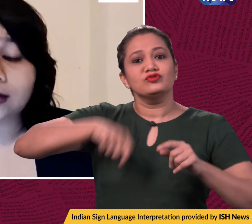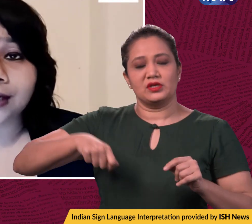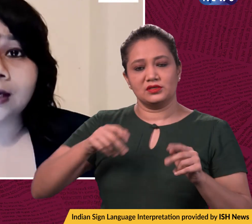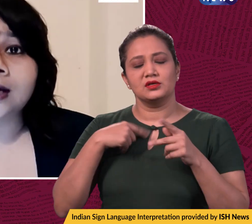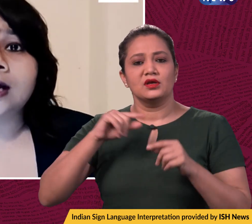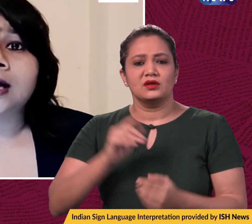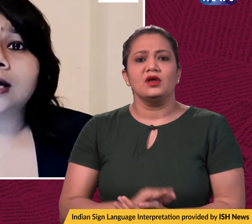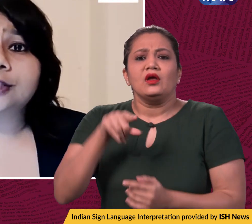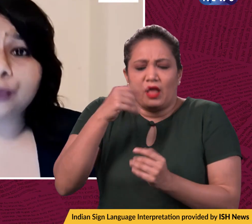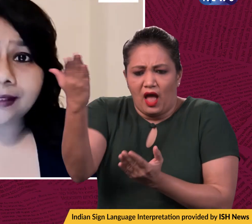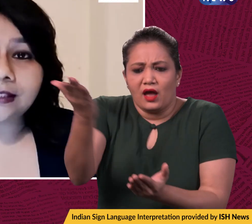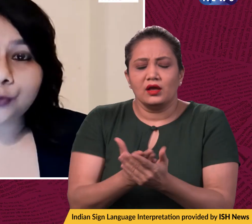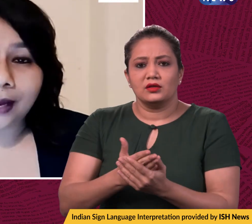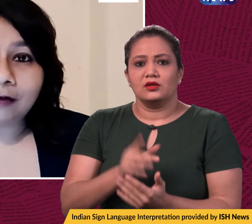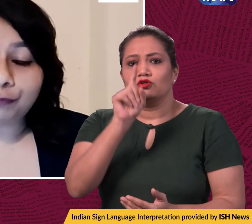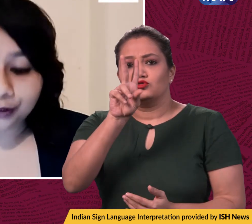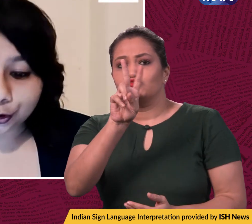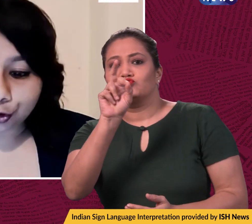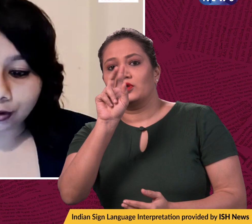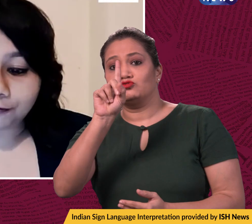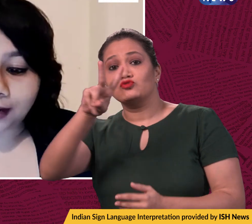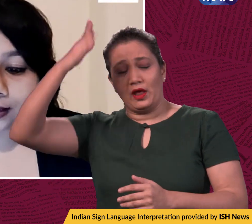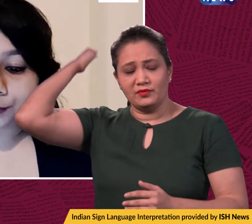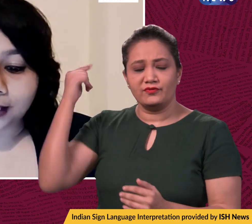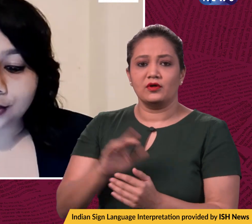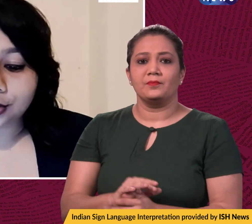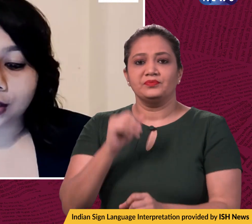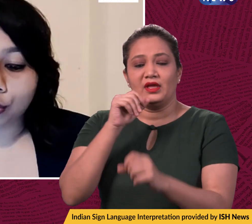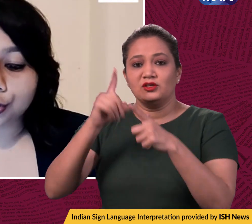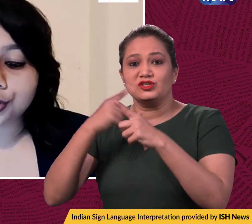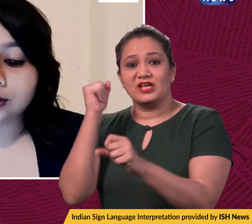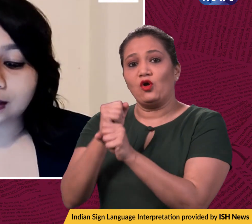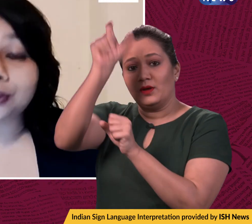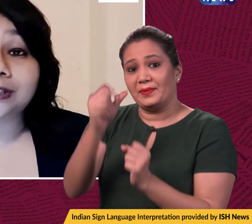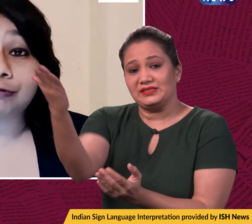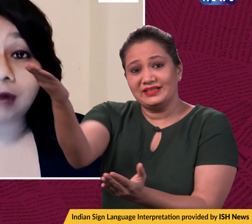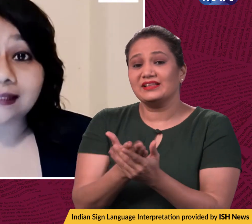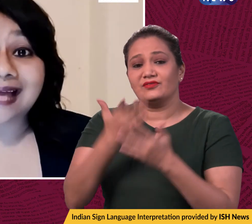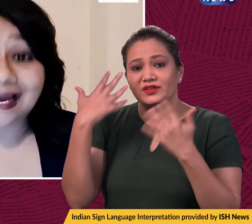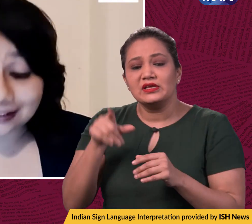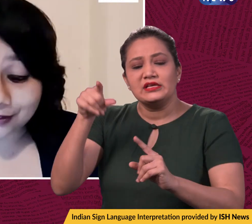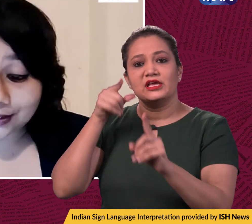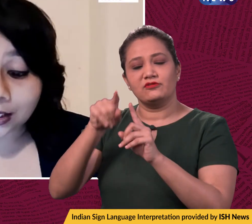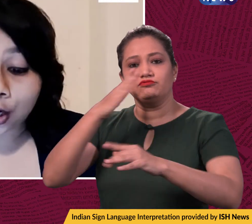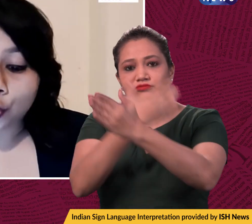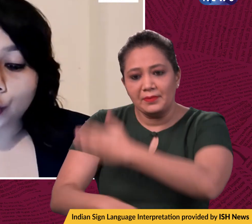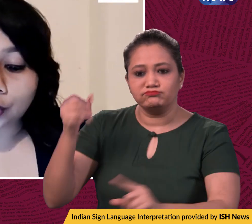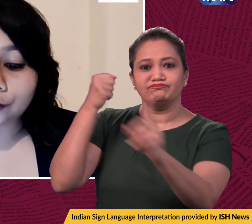hearing a 2012 petition filed by Jija Ghosh, a disability rights activist who was